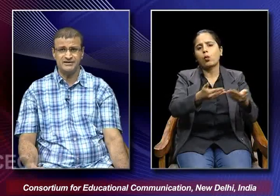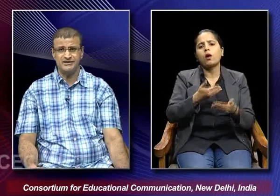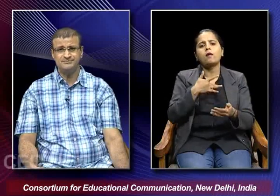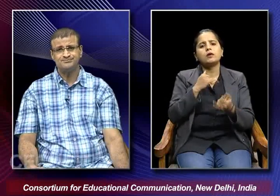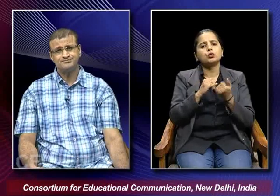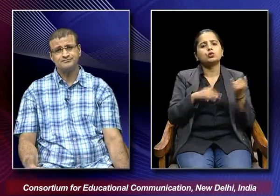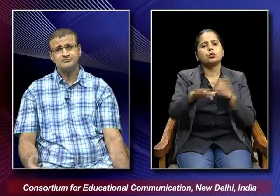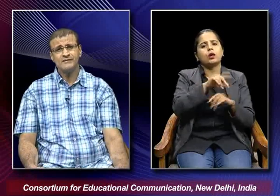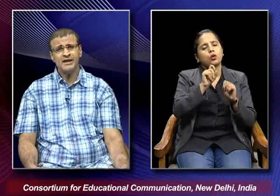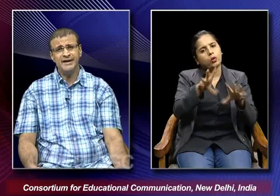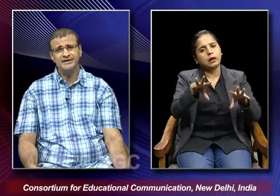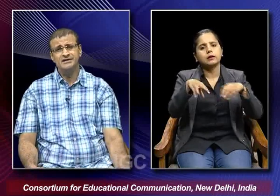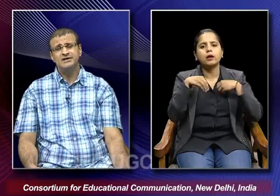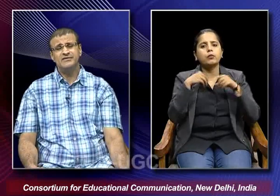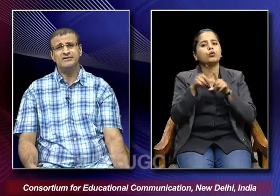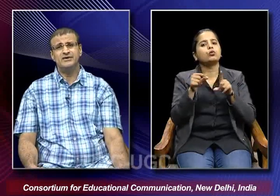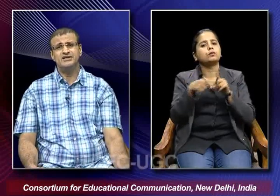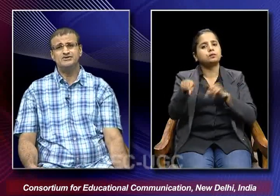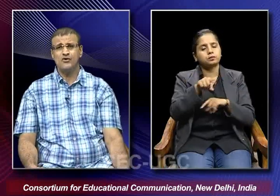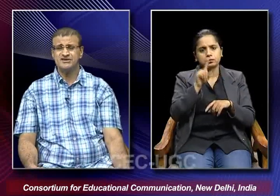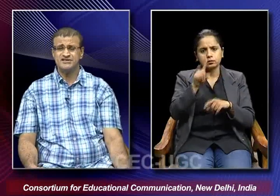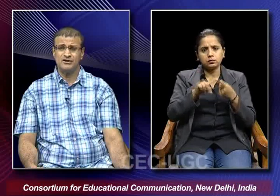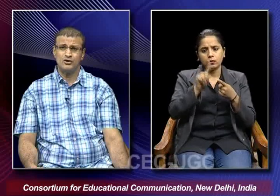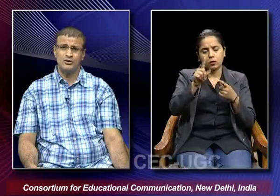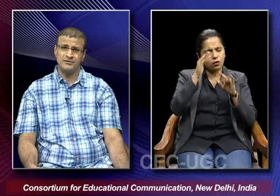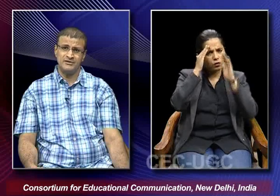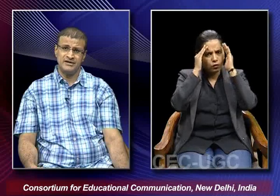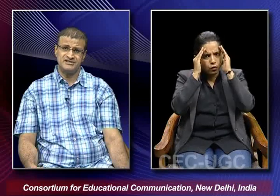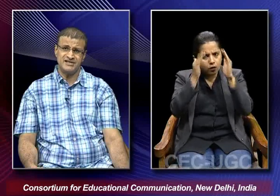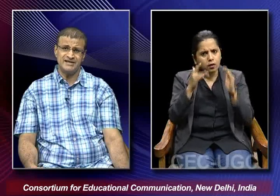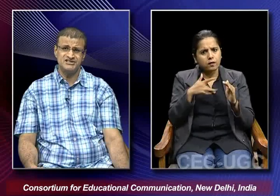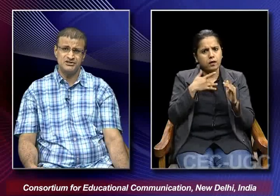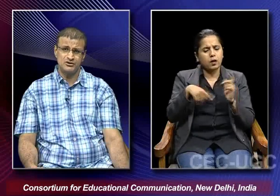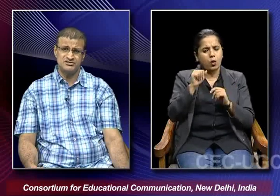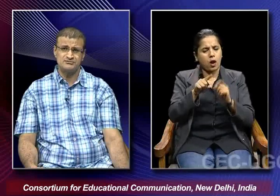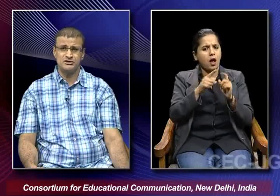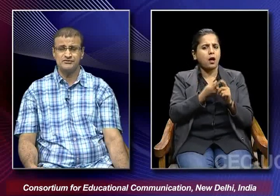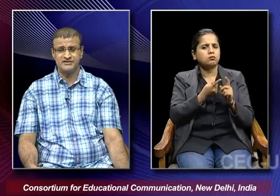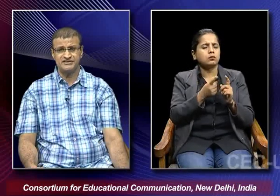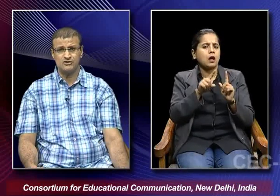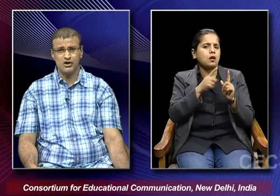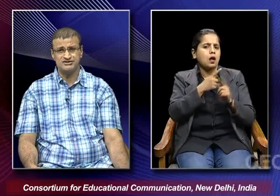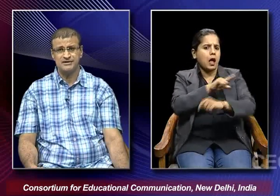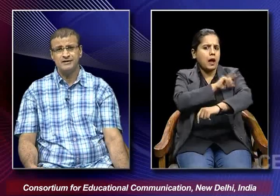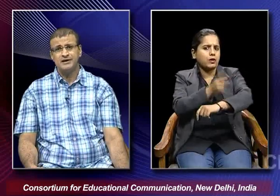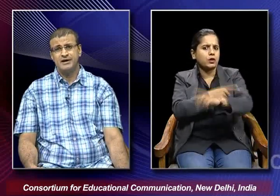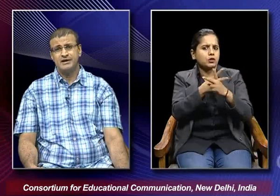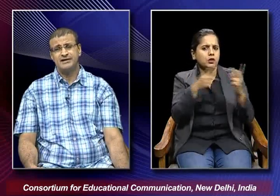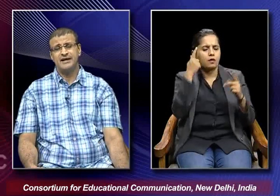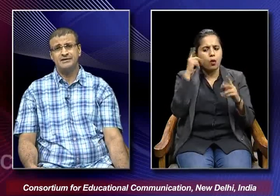society society and when one is focusing on its energy on some sort of worthy cause